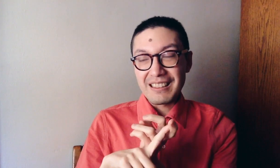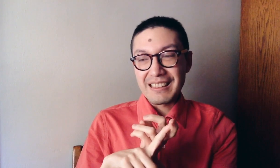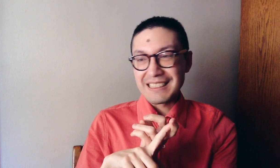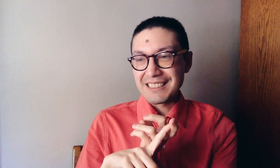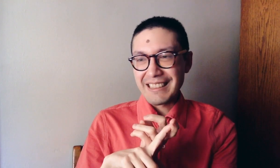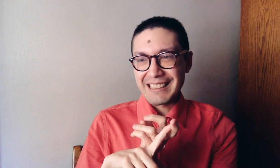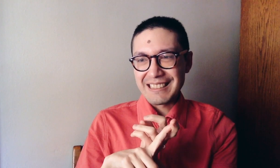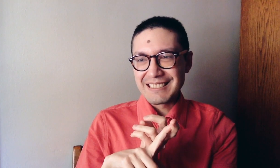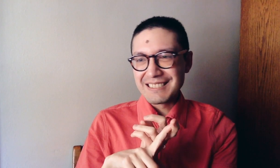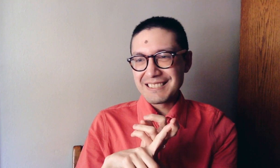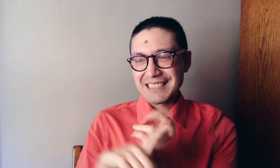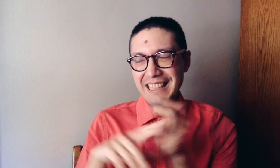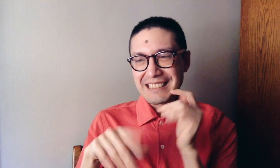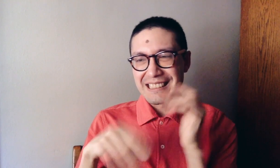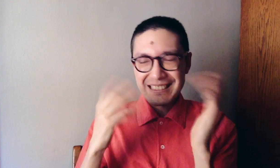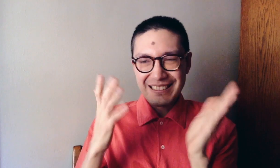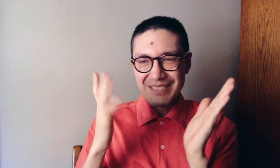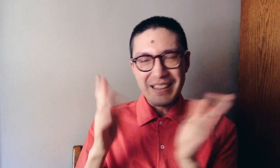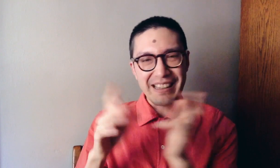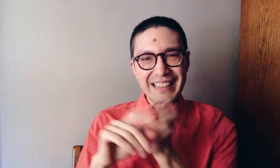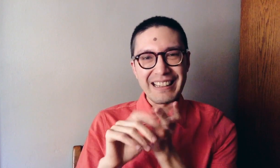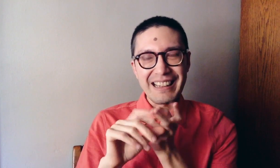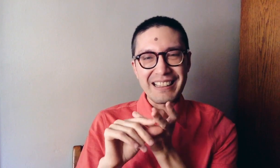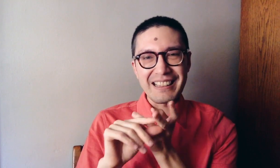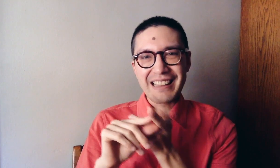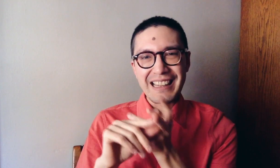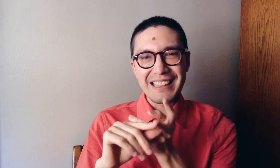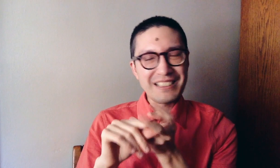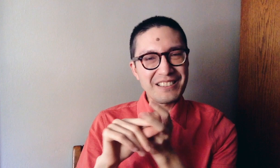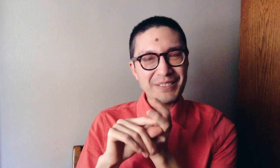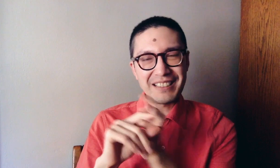I tried changing my, uh, attitude about,